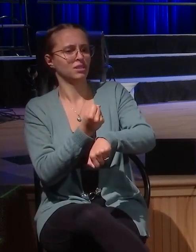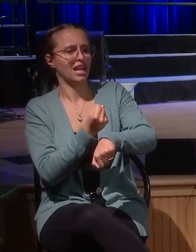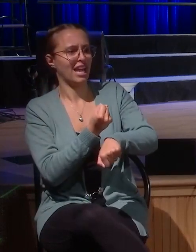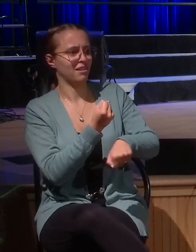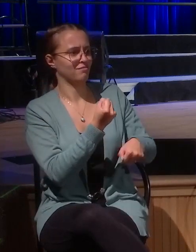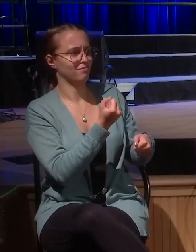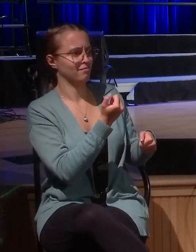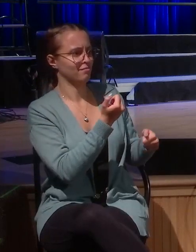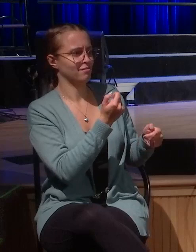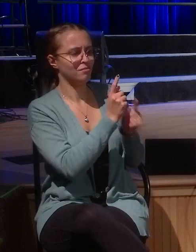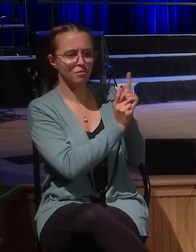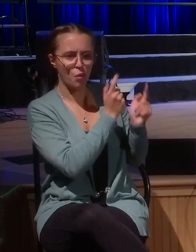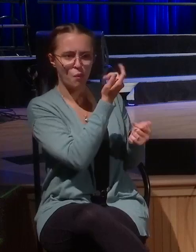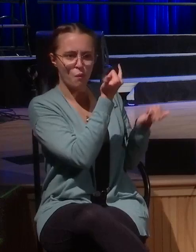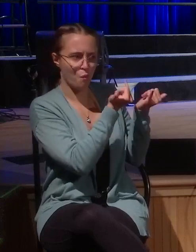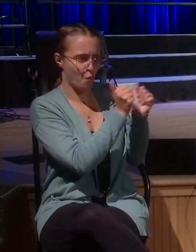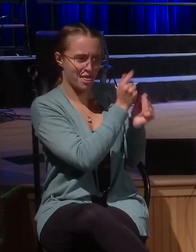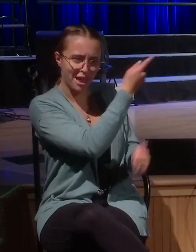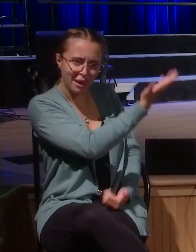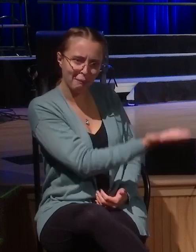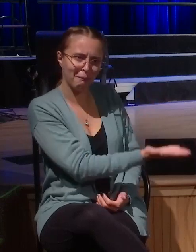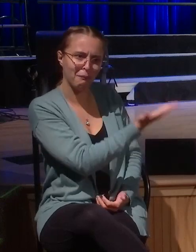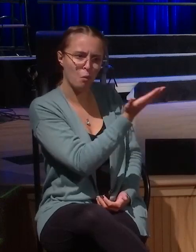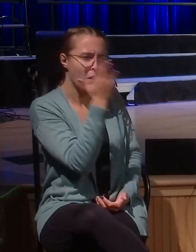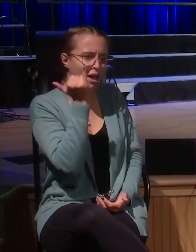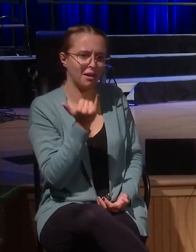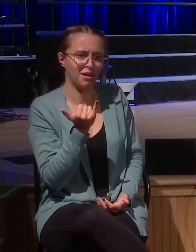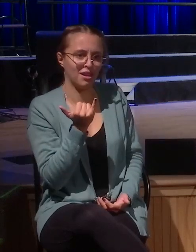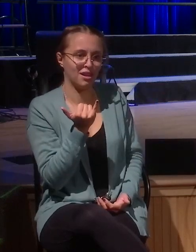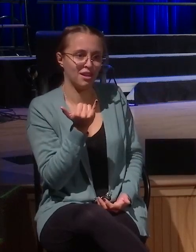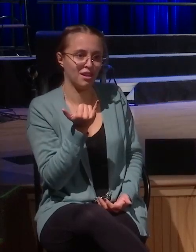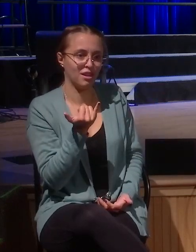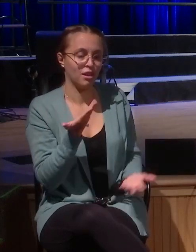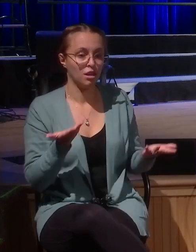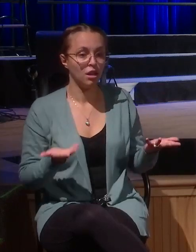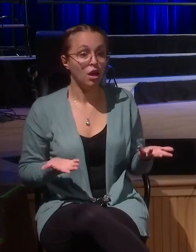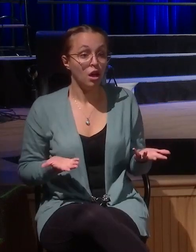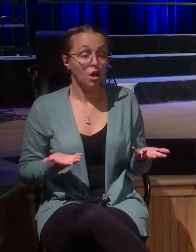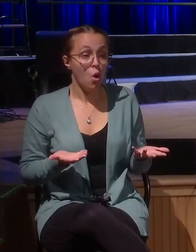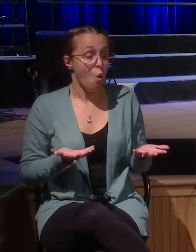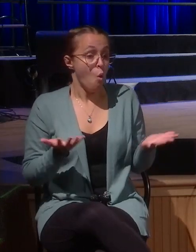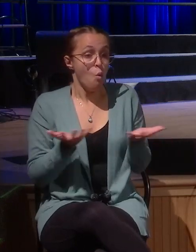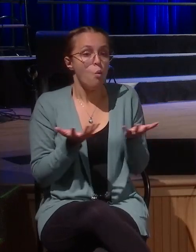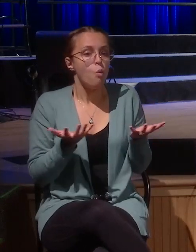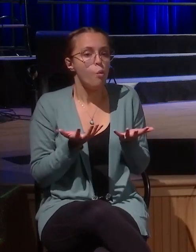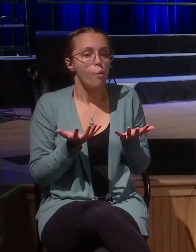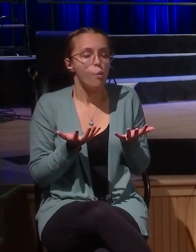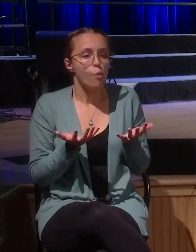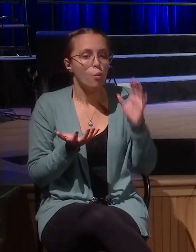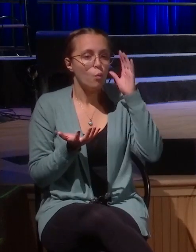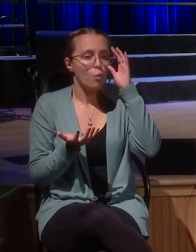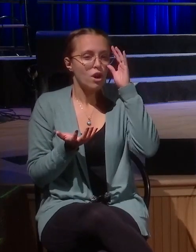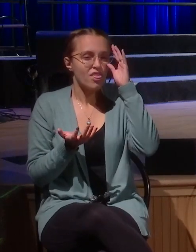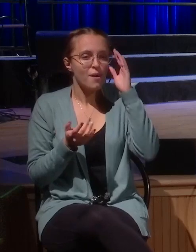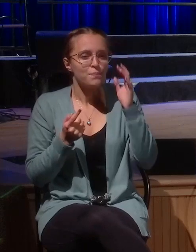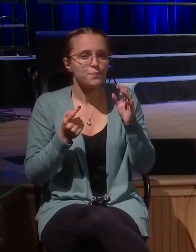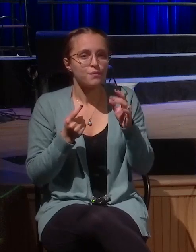wouldn't you go and say, all right, well, as we're passing through, who do I need to glad hand here? What are the famous people or